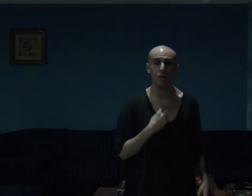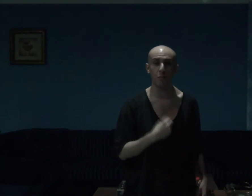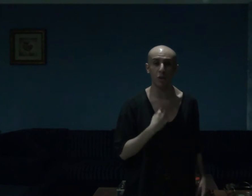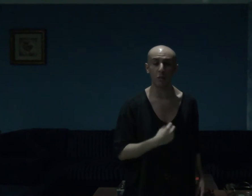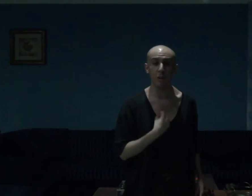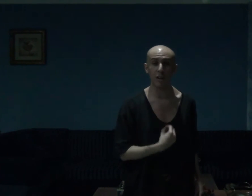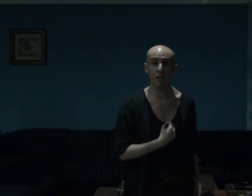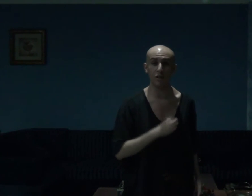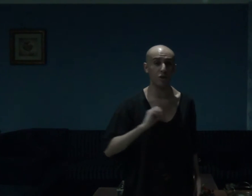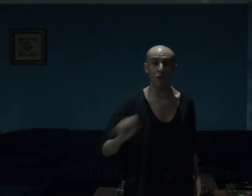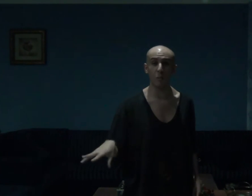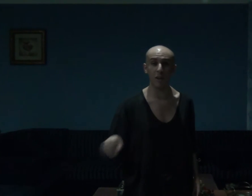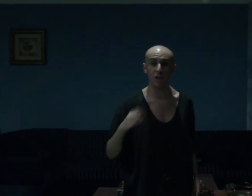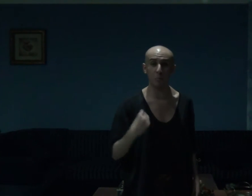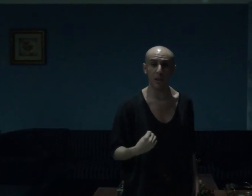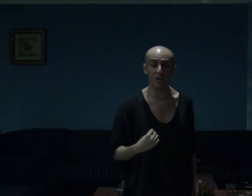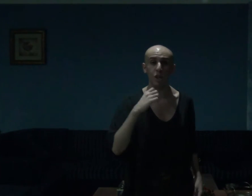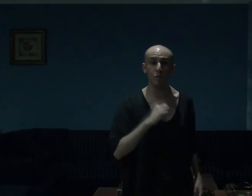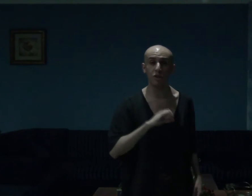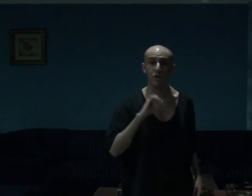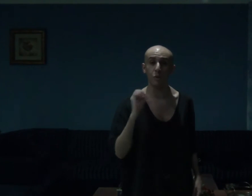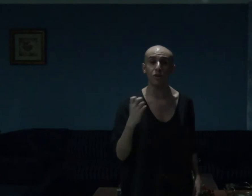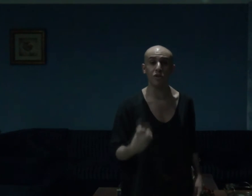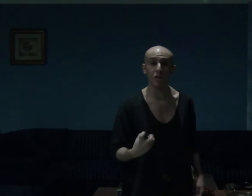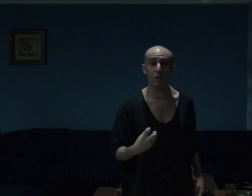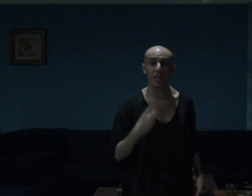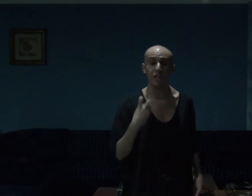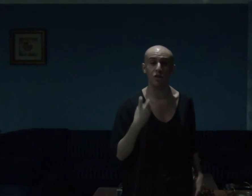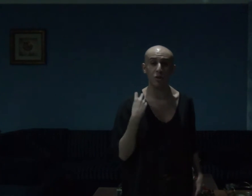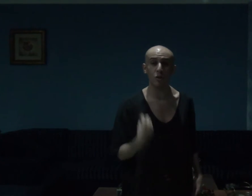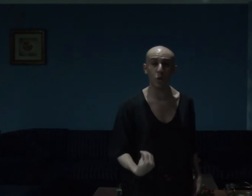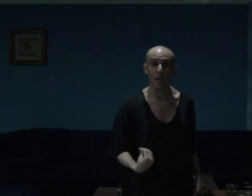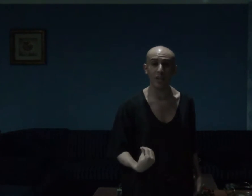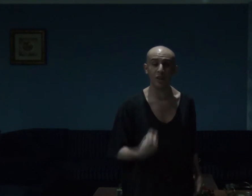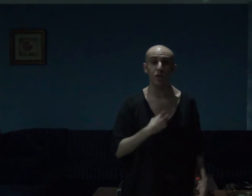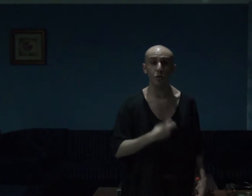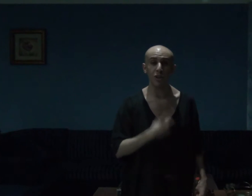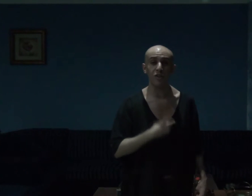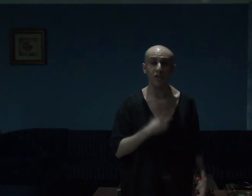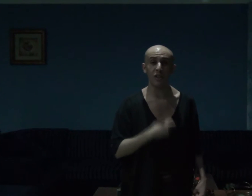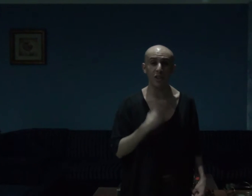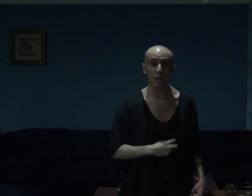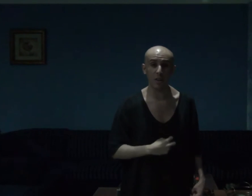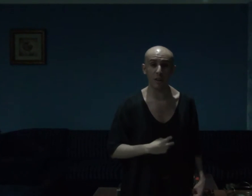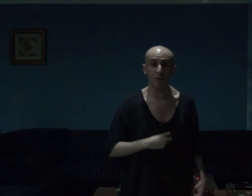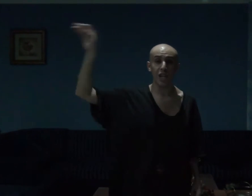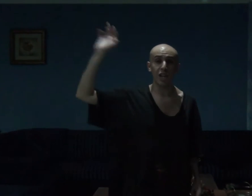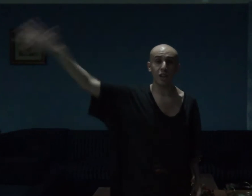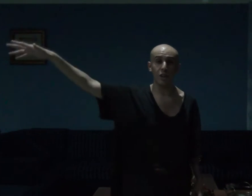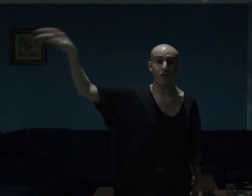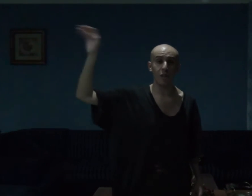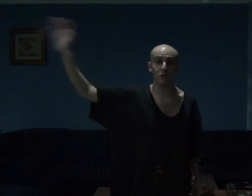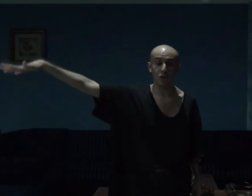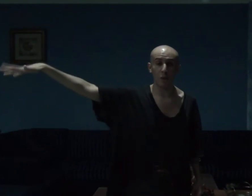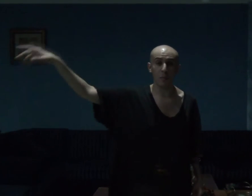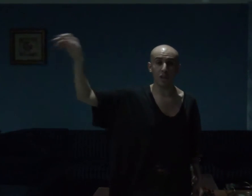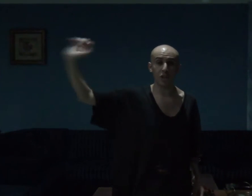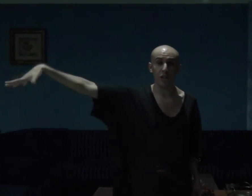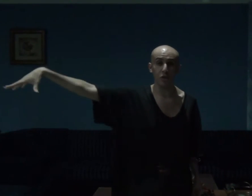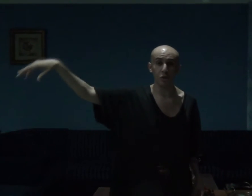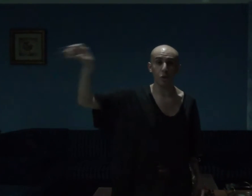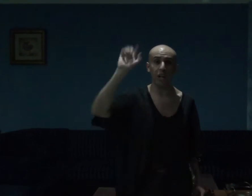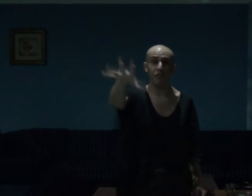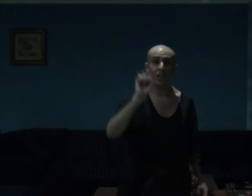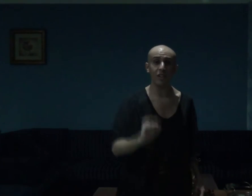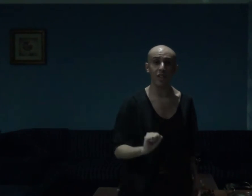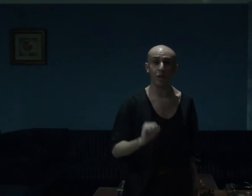that bond brought my heart so much but it was so endearing and so great and you can feel their love and i love them so much